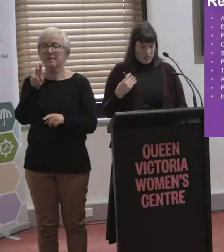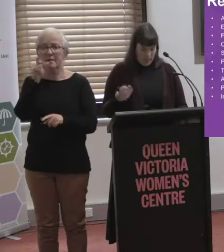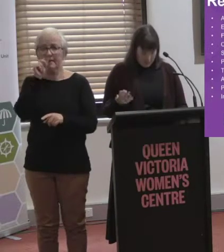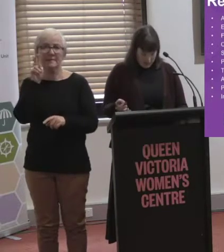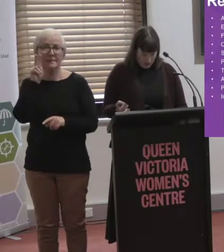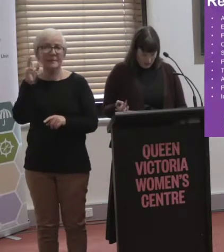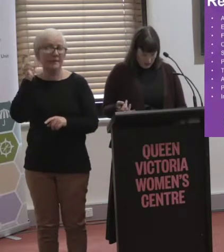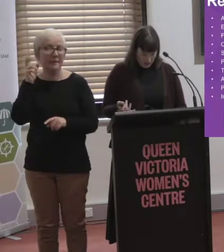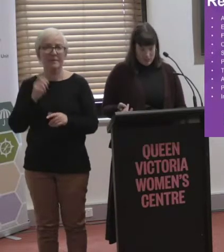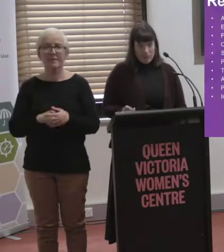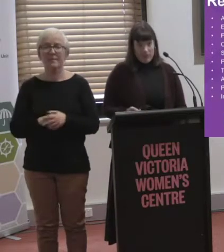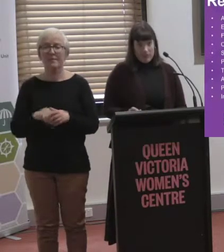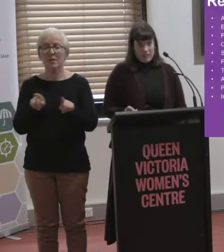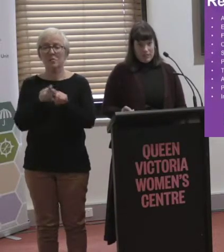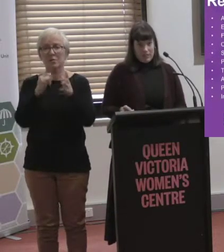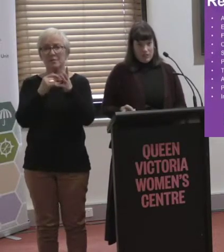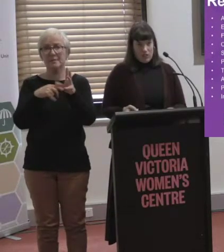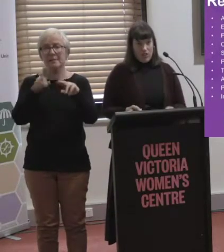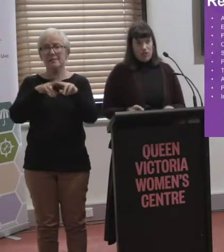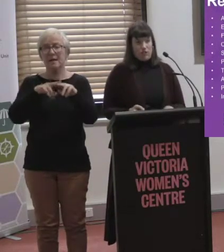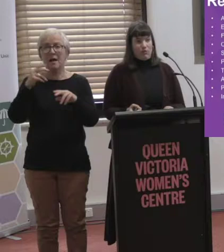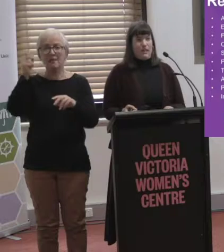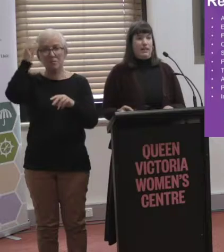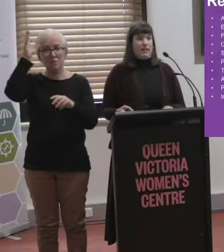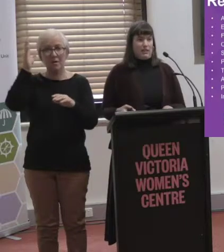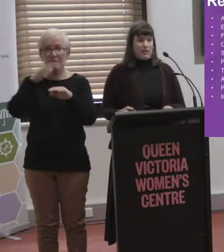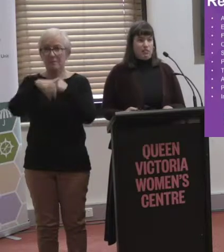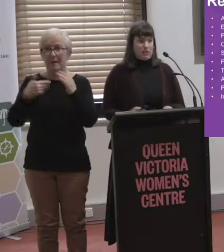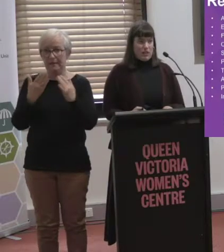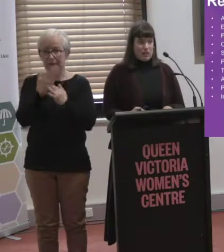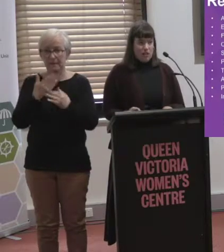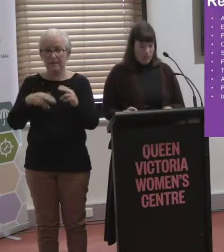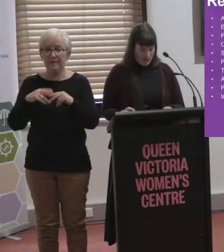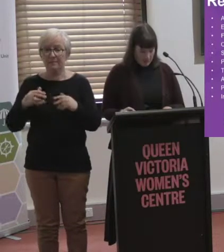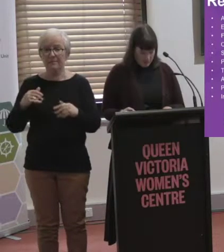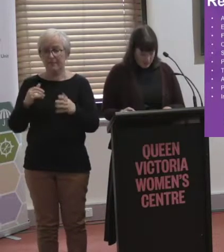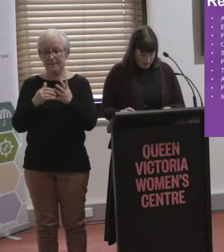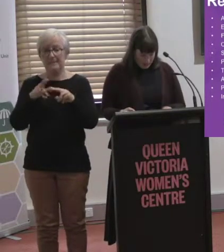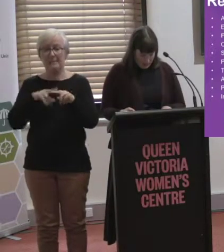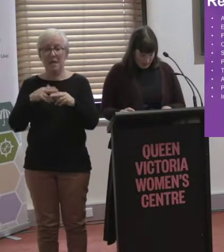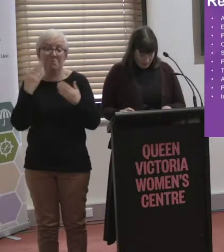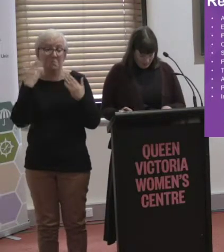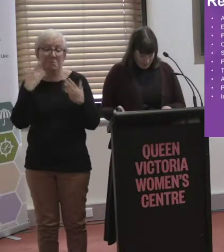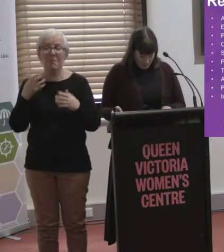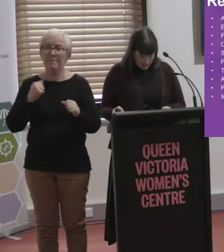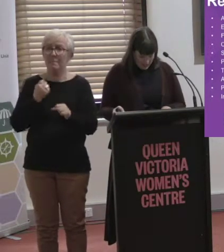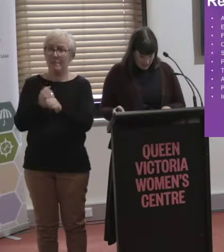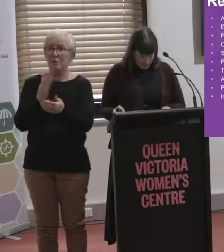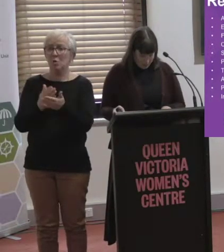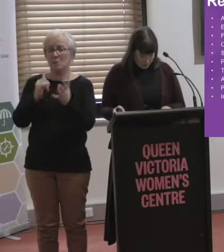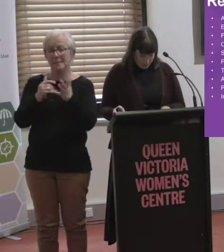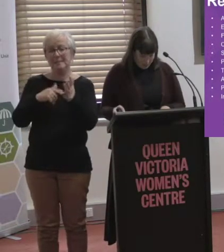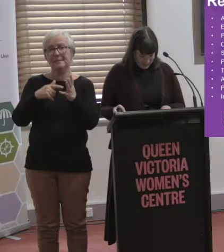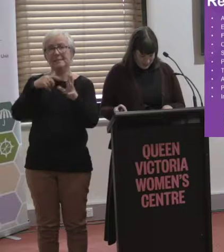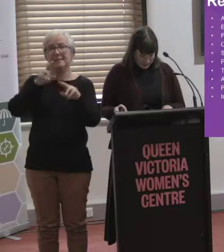and staff knowledge as well of accessibility so that you can actually find out the information that you need to find out. And